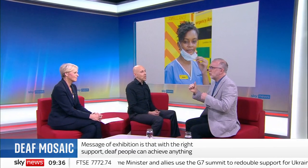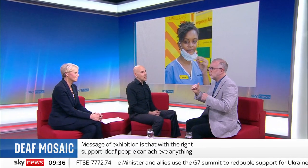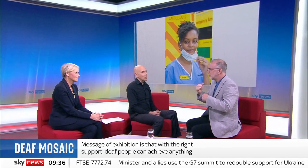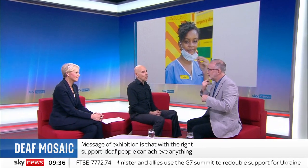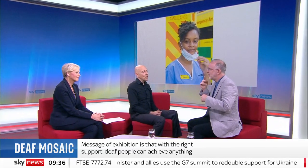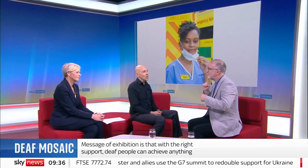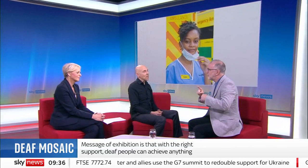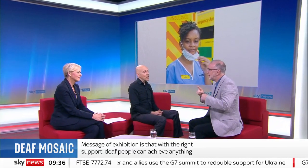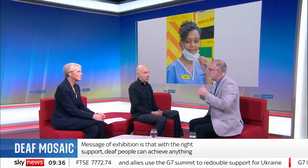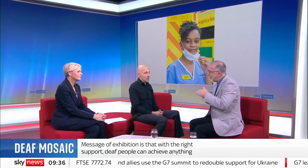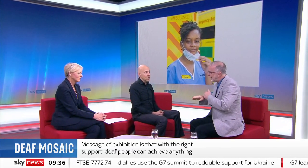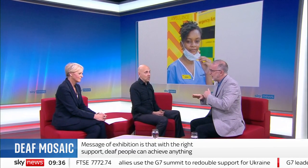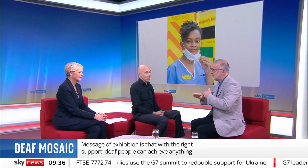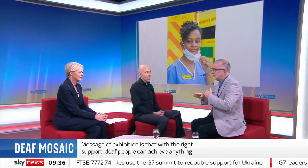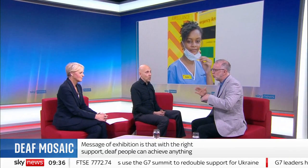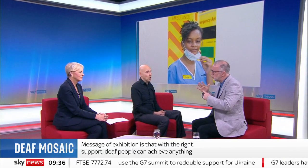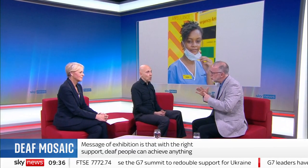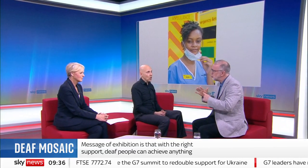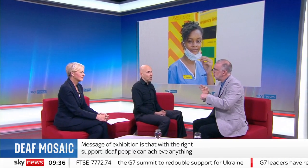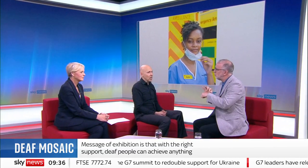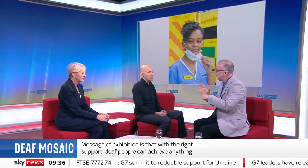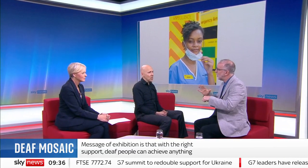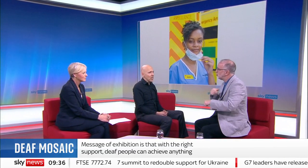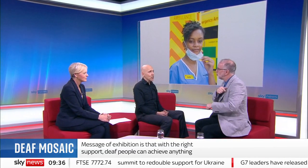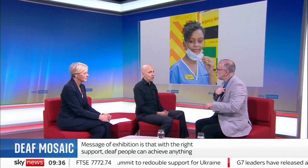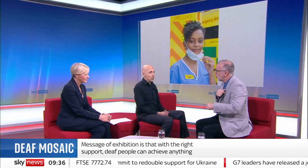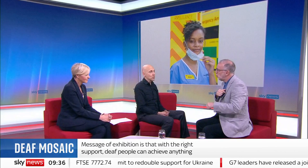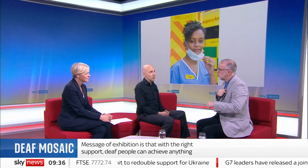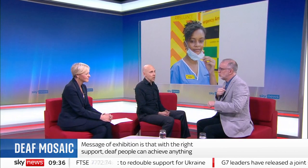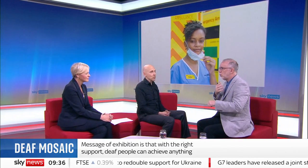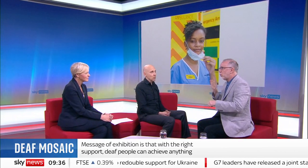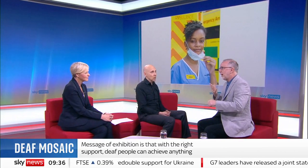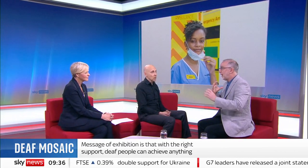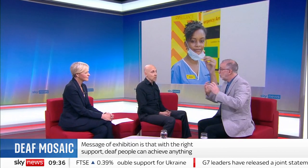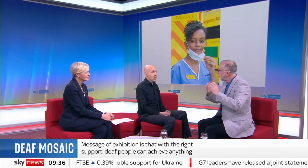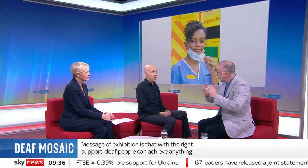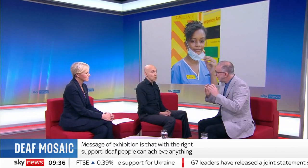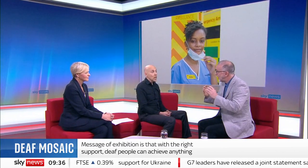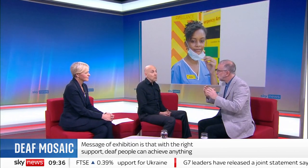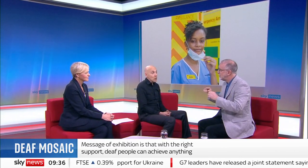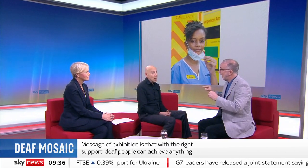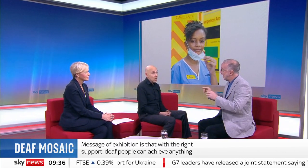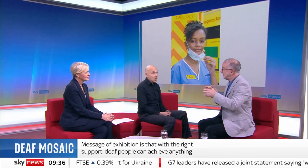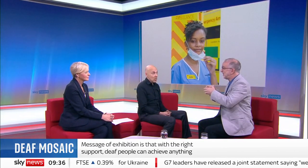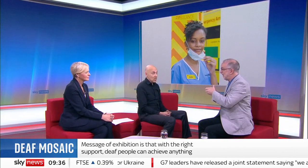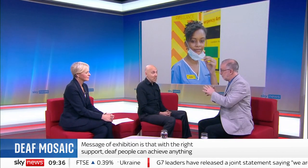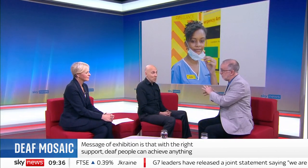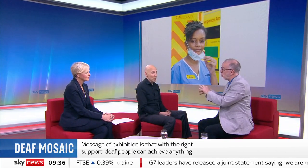example of the thousands of deaf people who work in really crucial professional roles where communication and teamwork